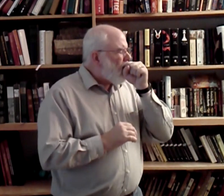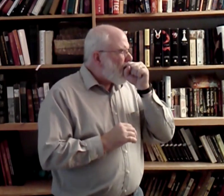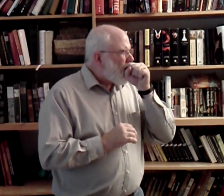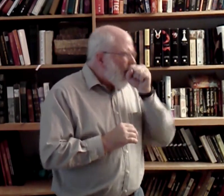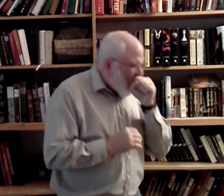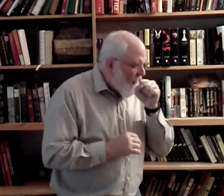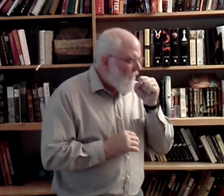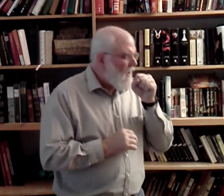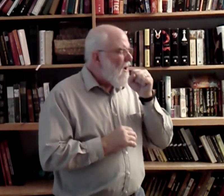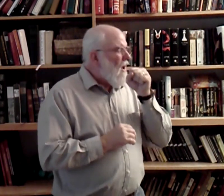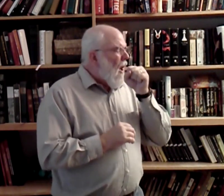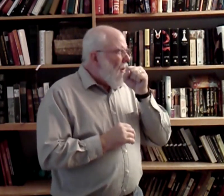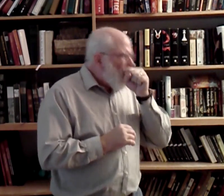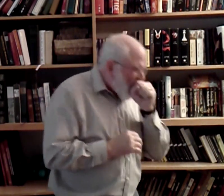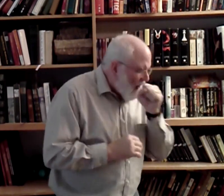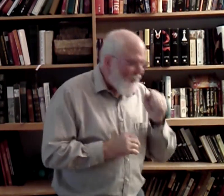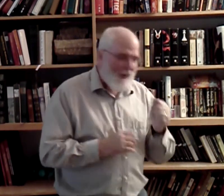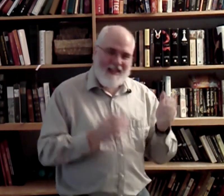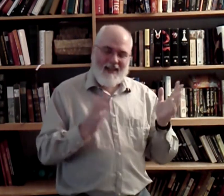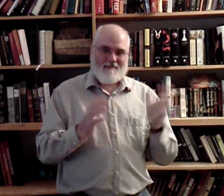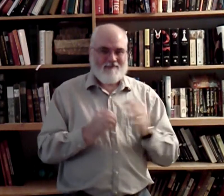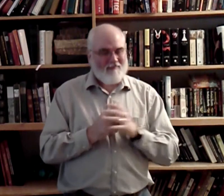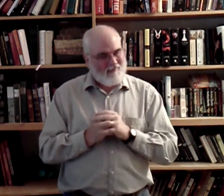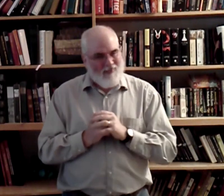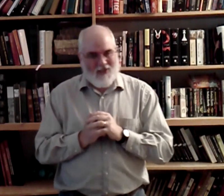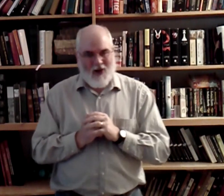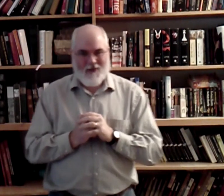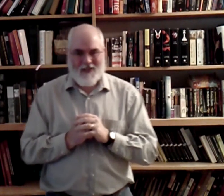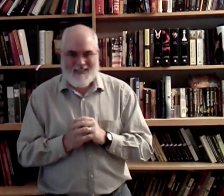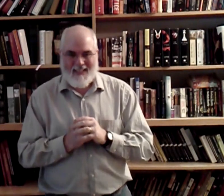Ech. Ech. Once again. Sorry for the sneeze.